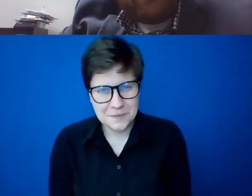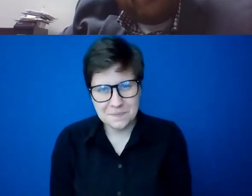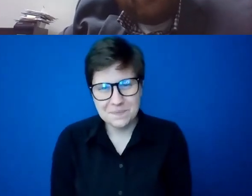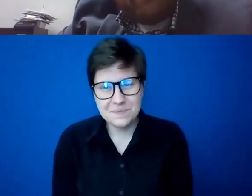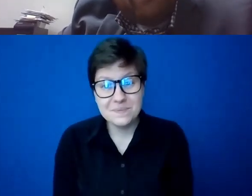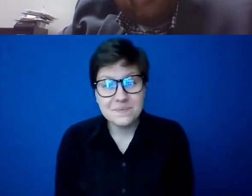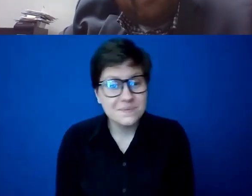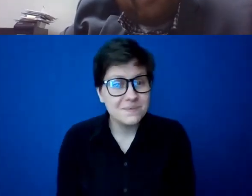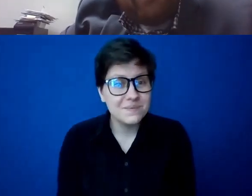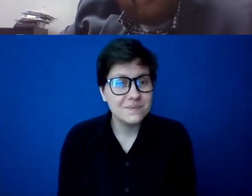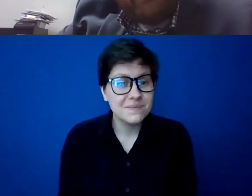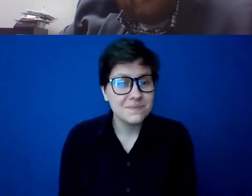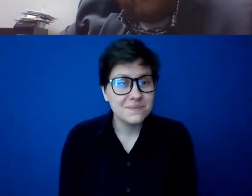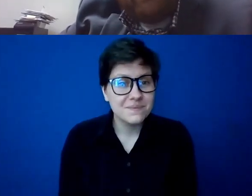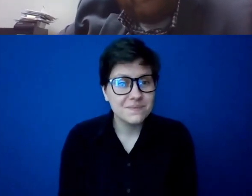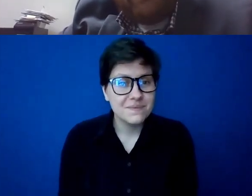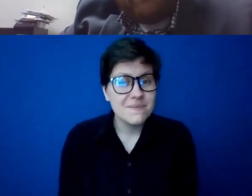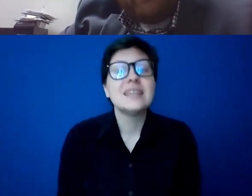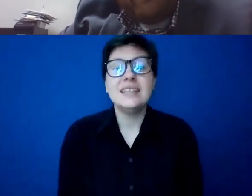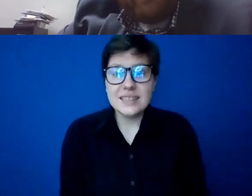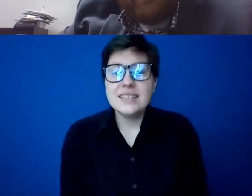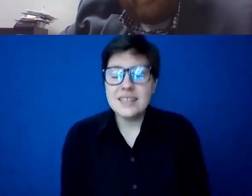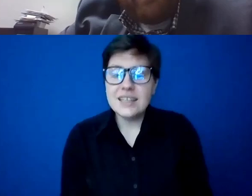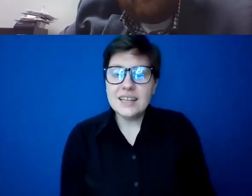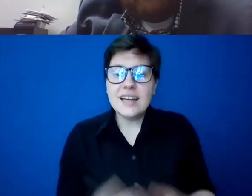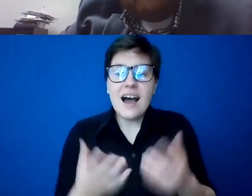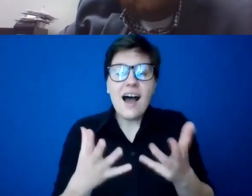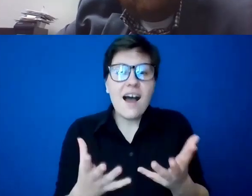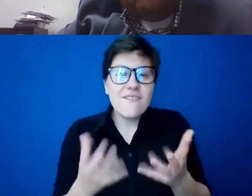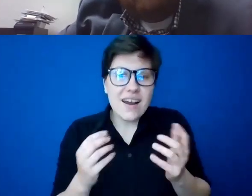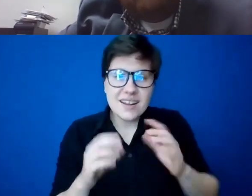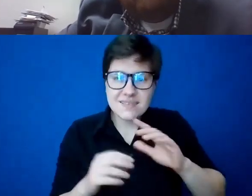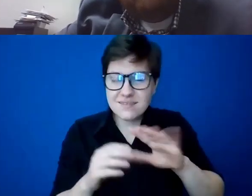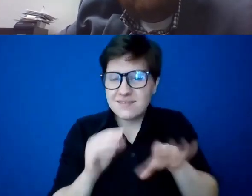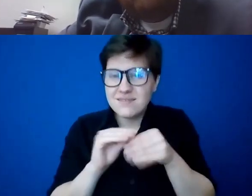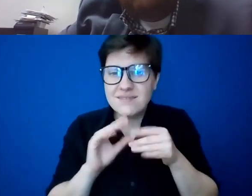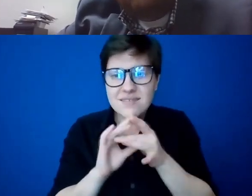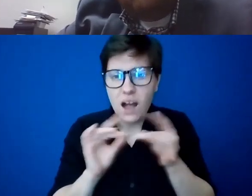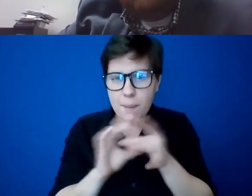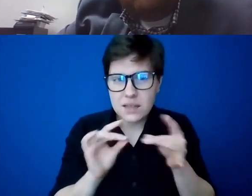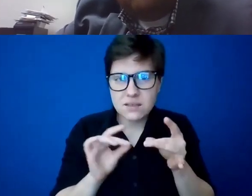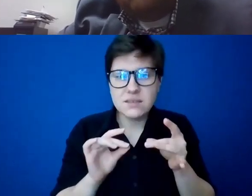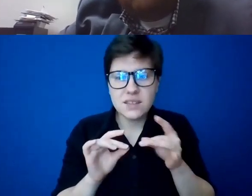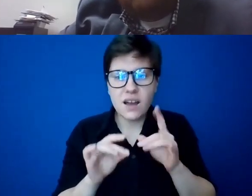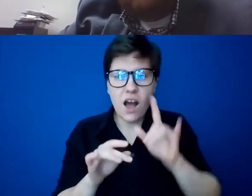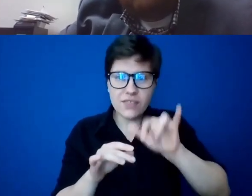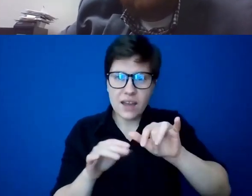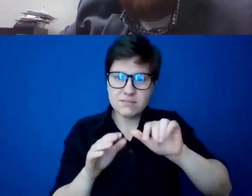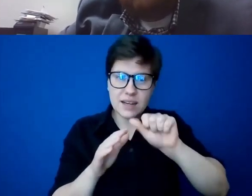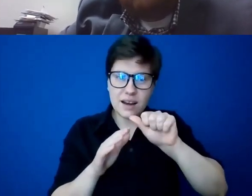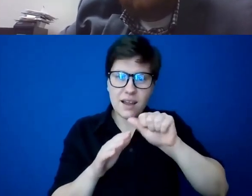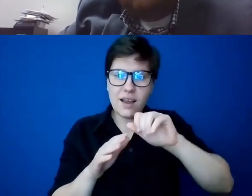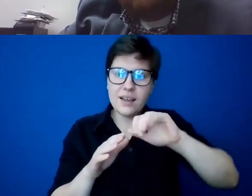There's Archbishop Curse. So I, I, I'm wondering if you would comment on, uh, part of the subtitle of, uh, of